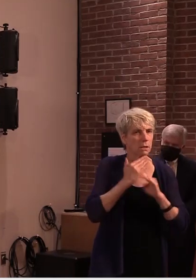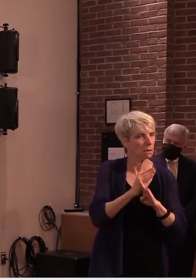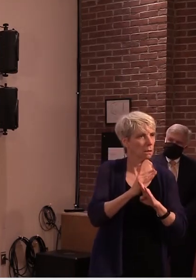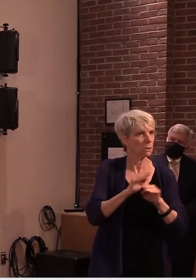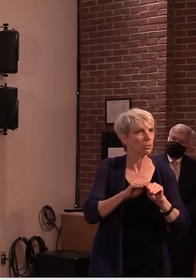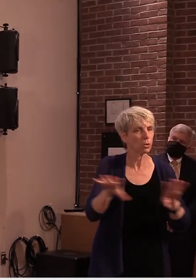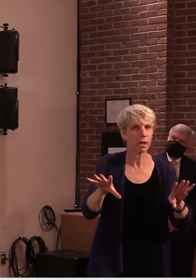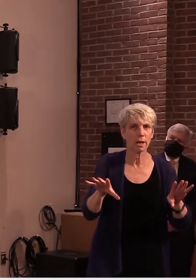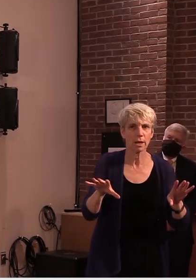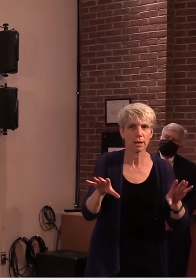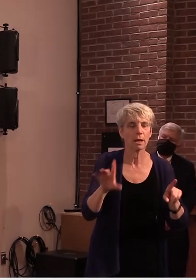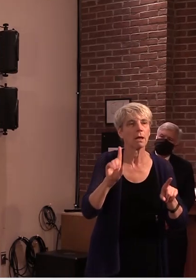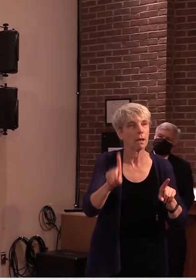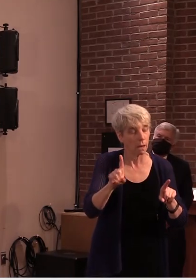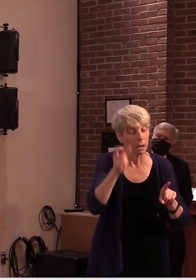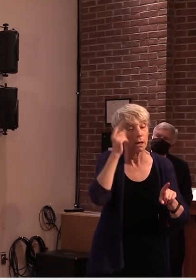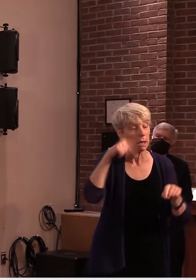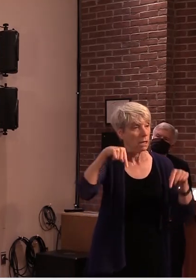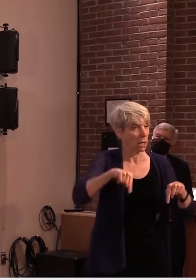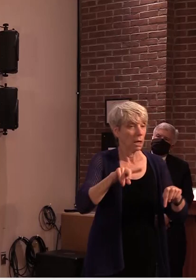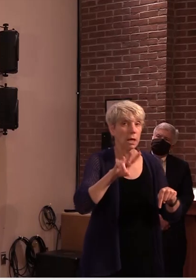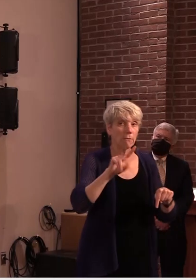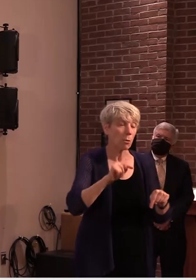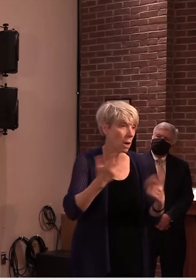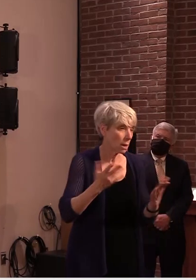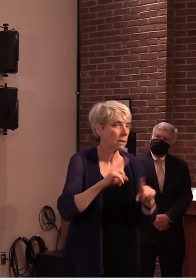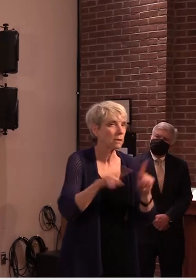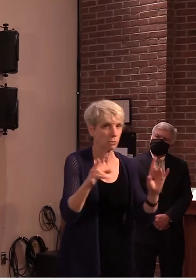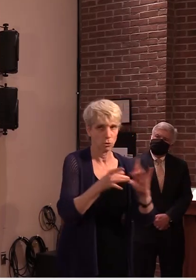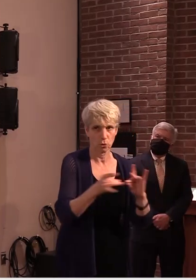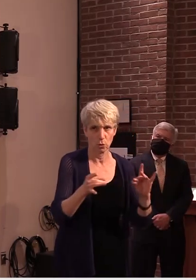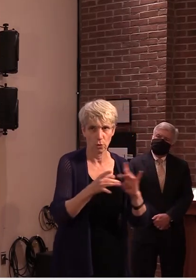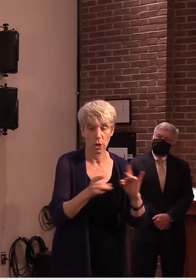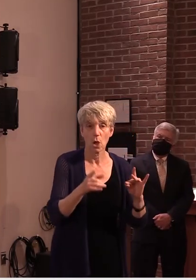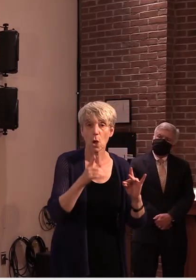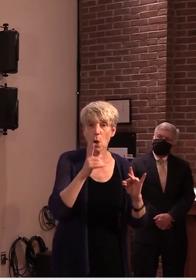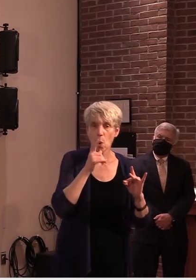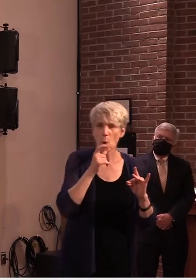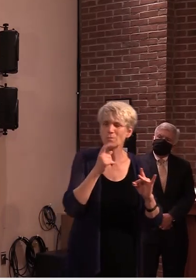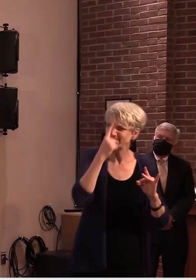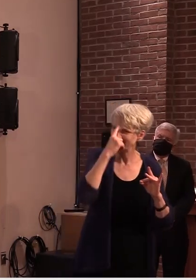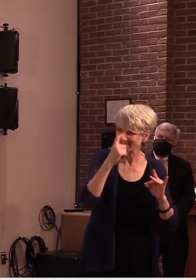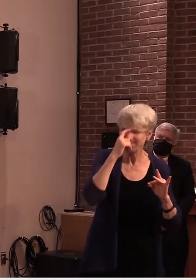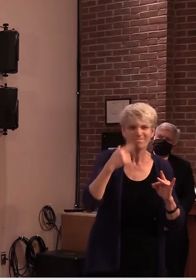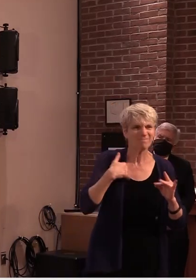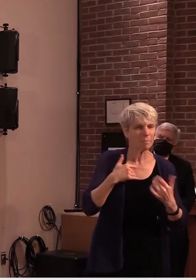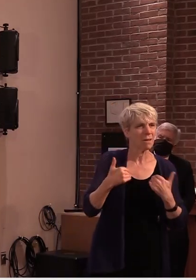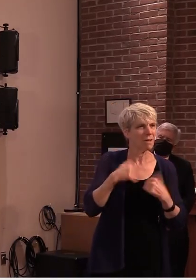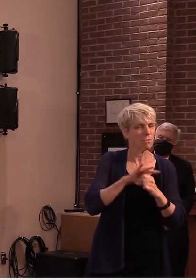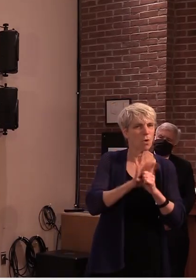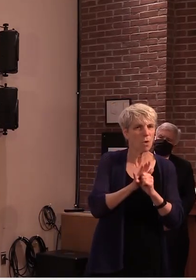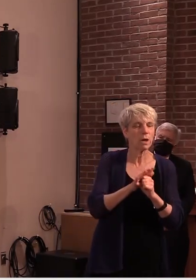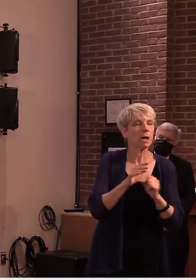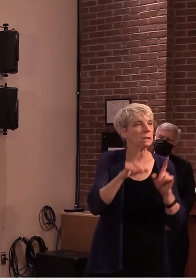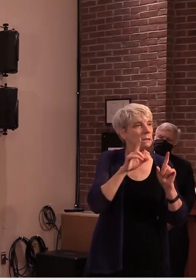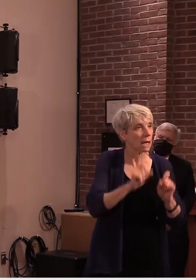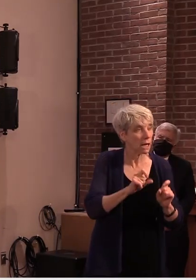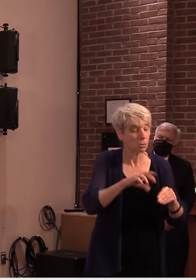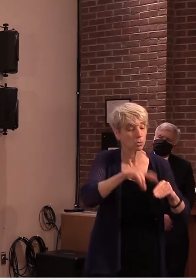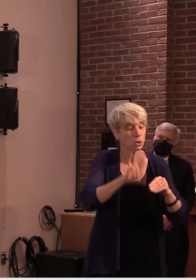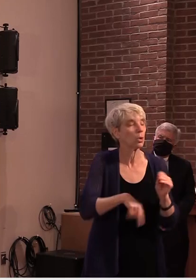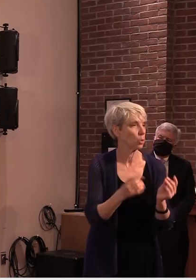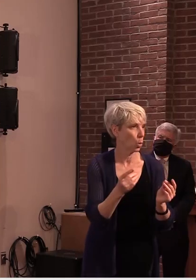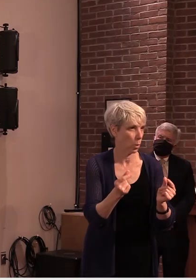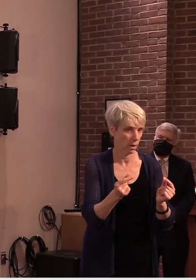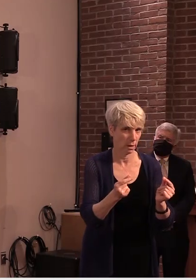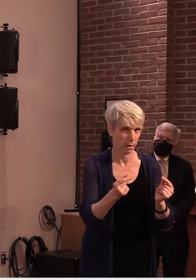symptomatic and need a rapid turnaround in vermont we have it the commercial labs are overwhelmed